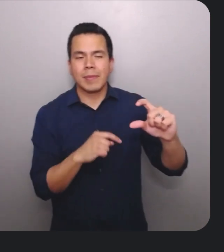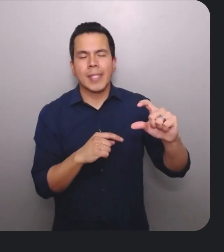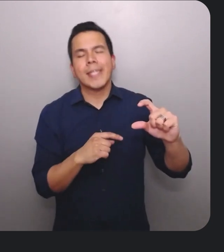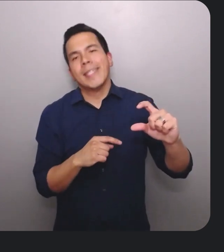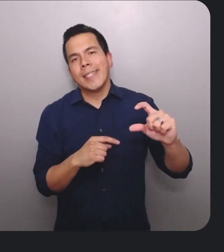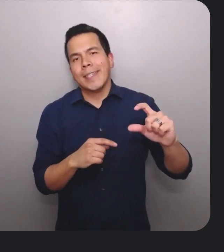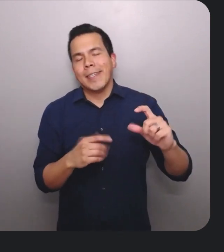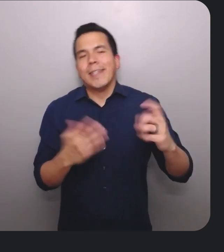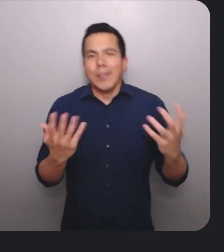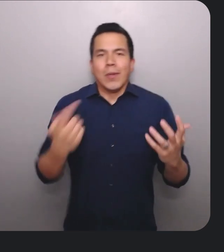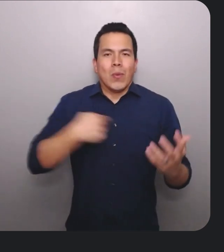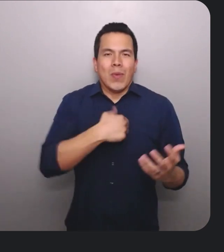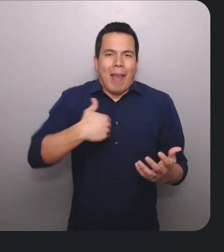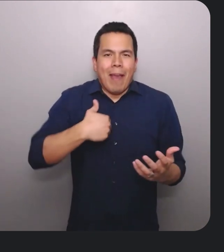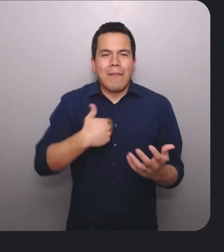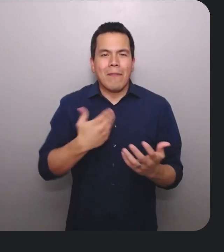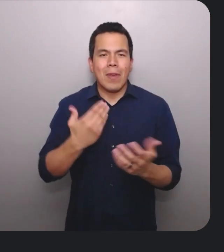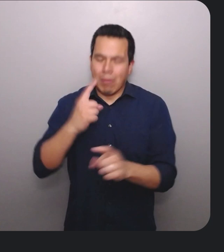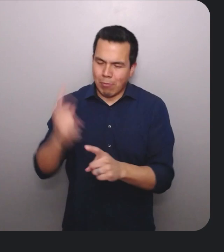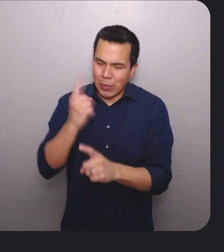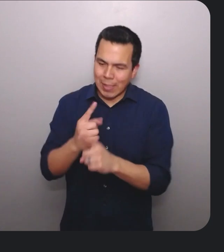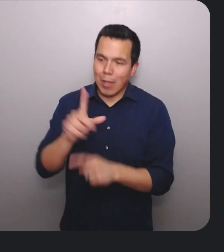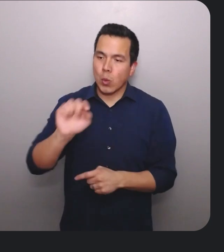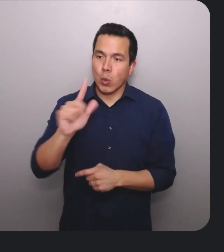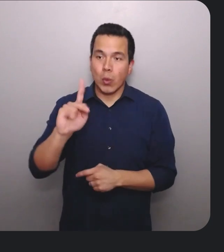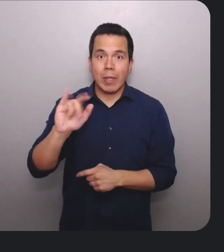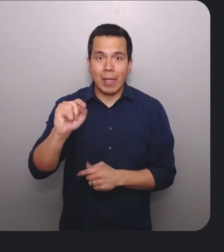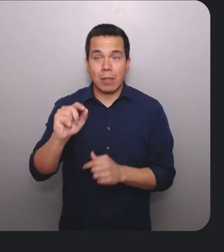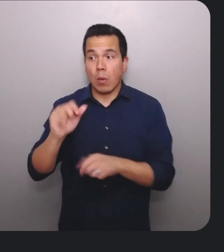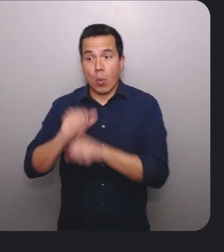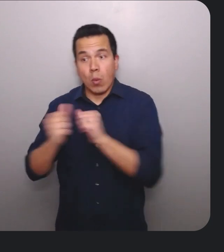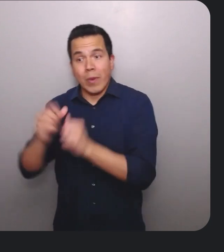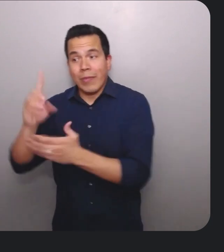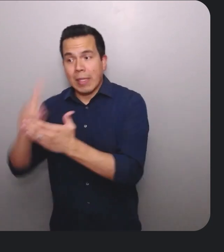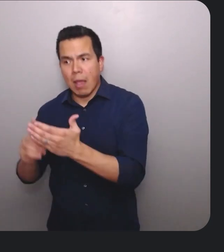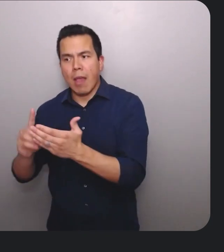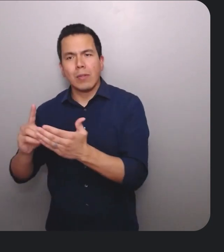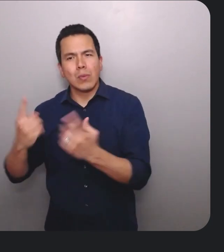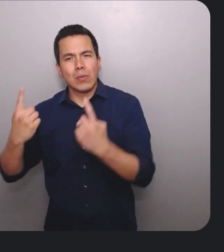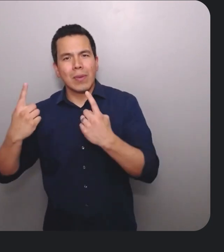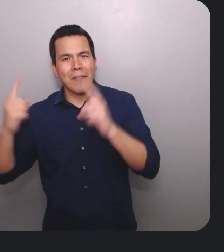find. What this means is that we created a precise toolkit that we can work directly with design to effectively use.